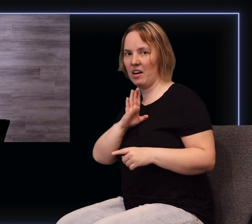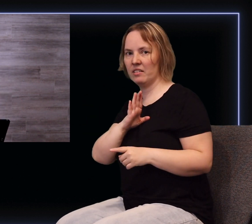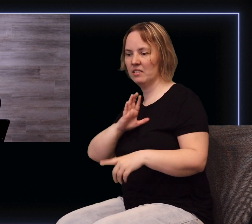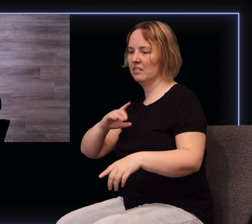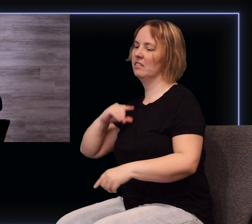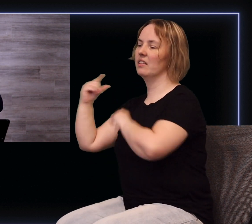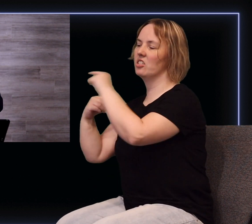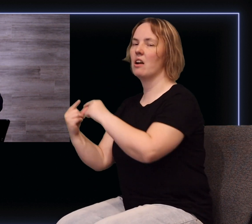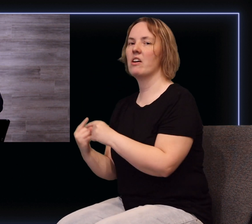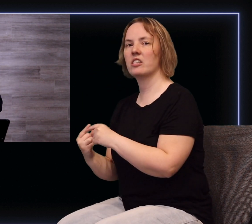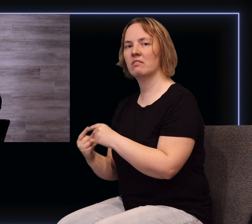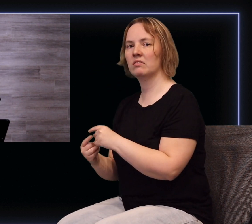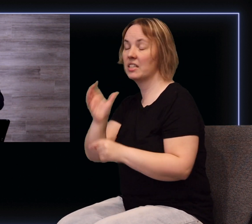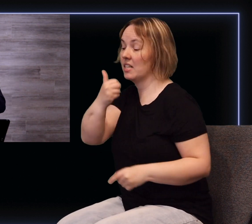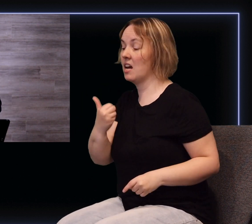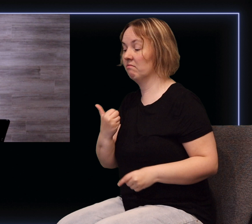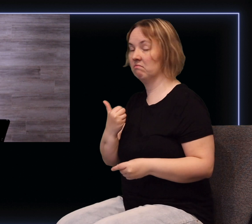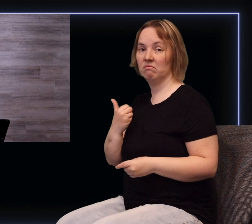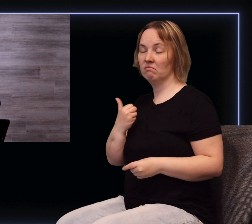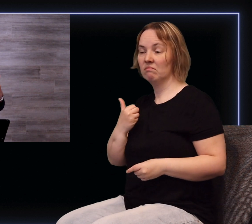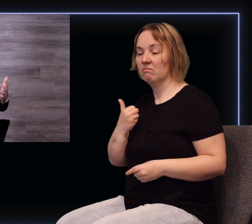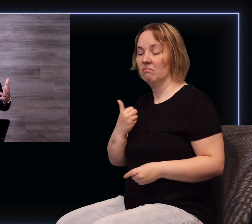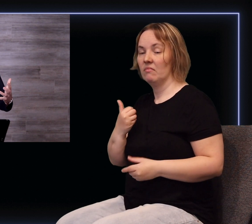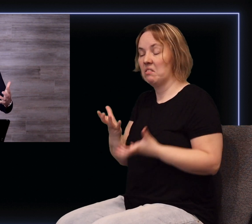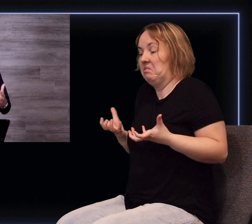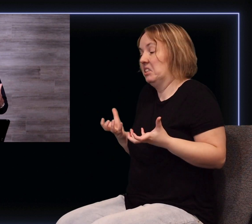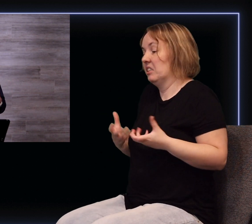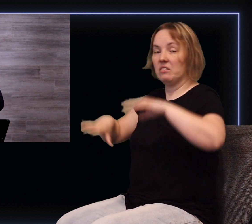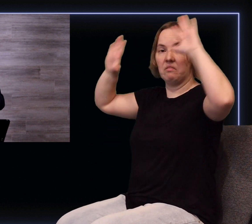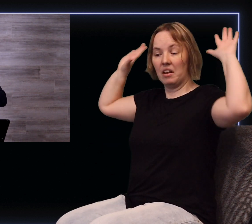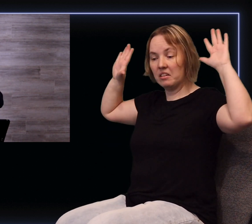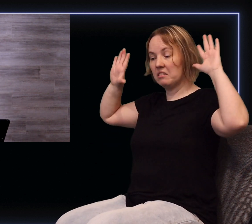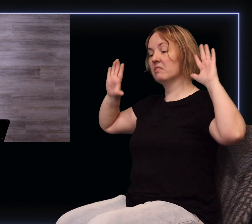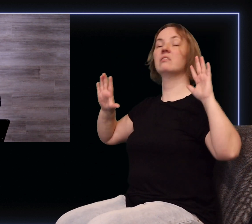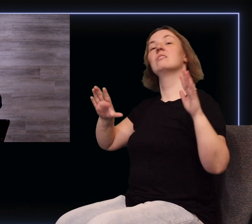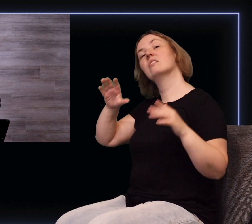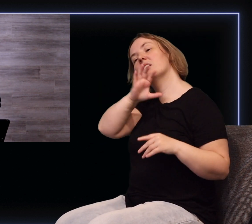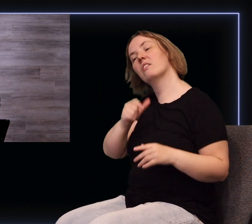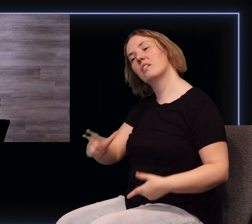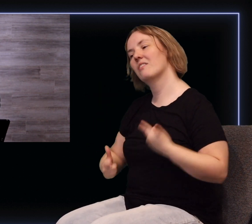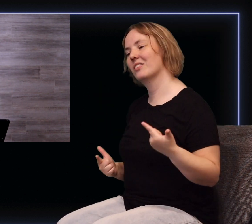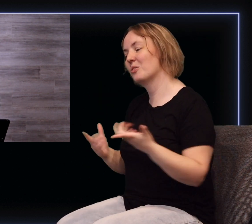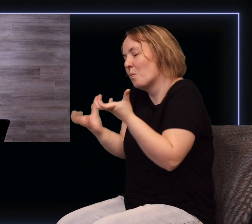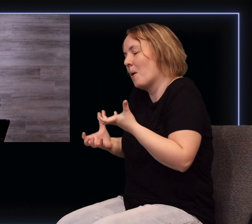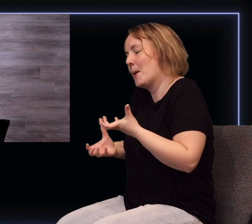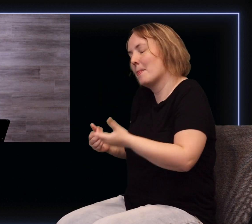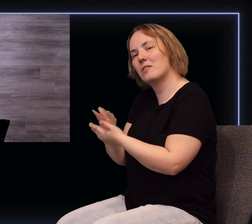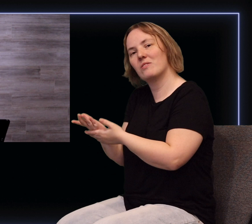unwilling to bury the old life, that wants the new things that God talks about, but you won't let go of the old things? Are you part of